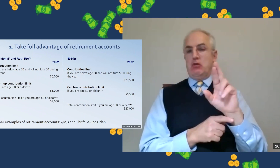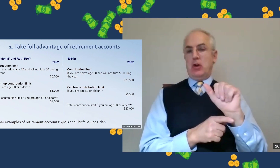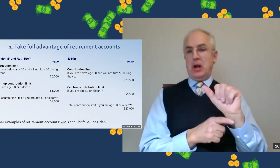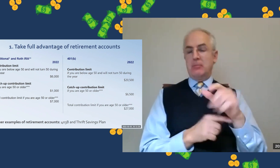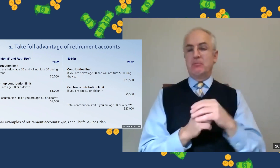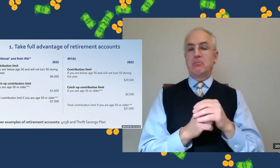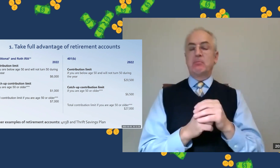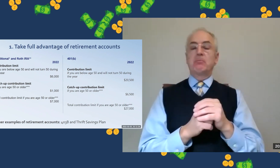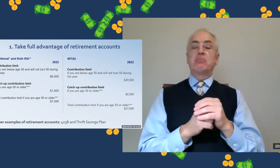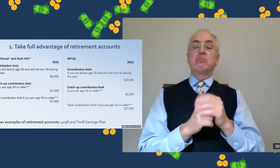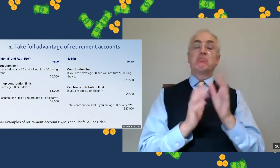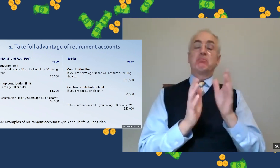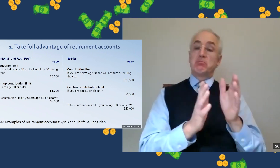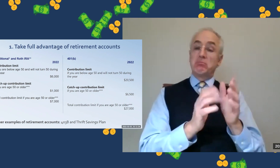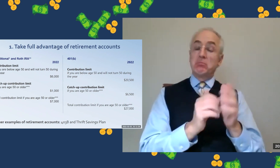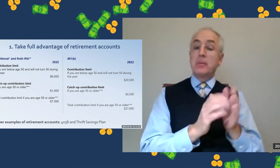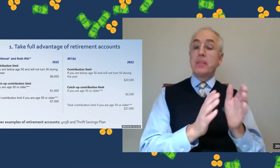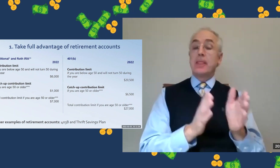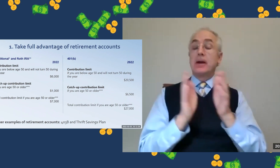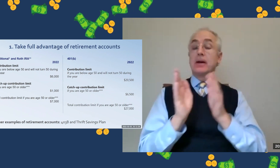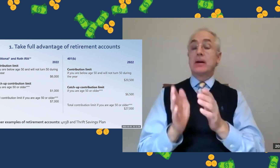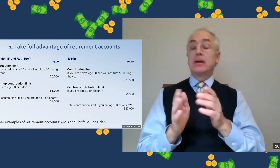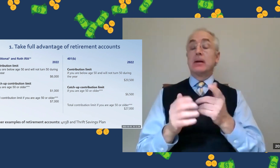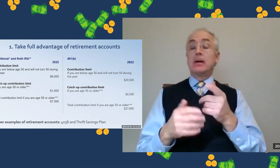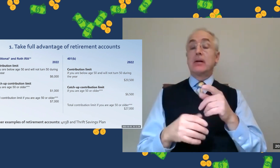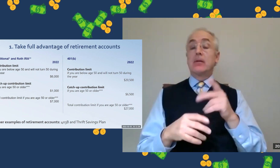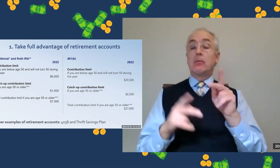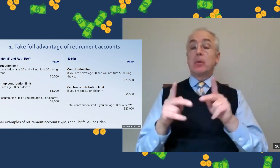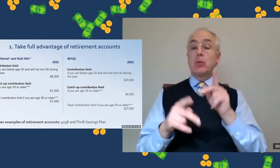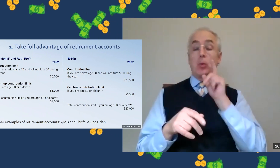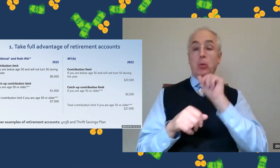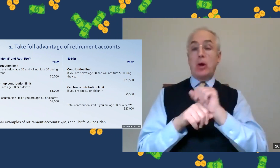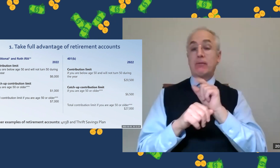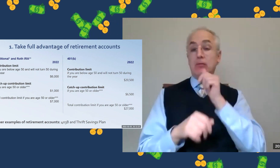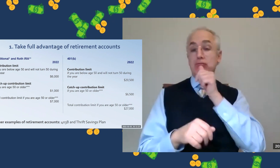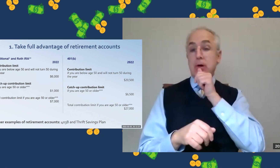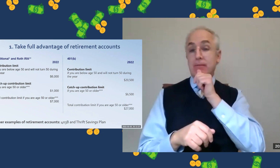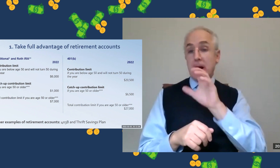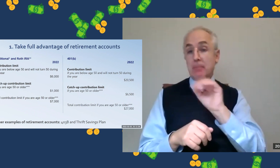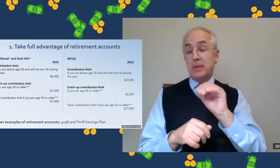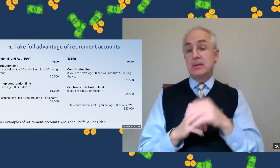Excellent. So we were talking about the individual retirement accounts, the IRA.